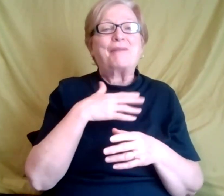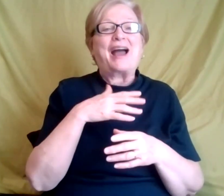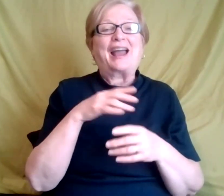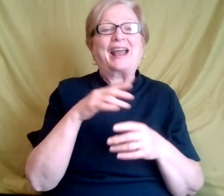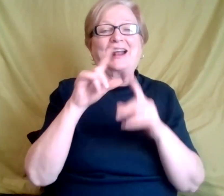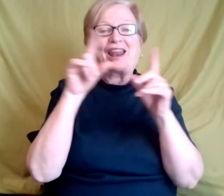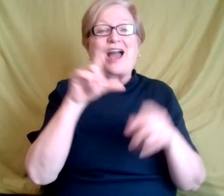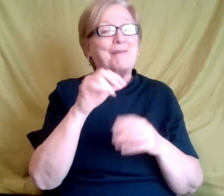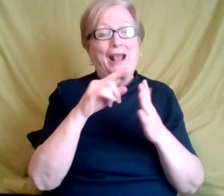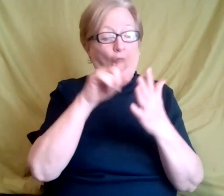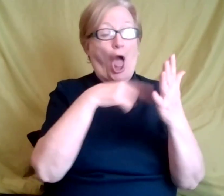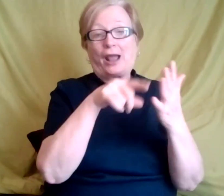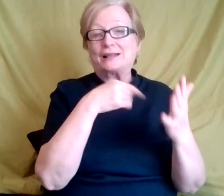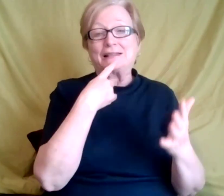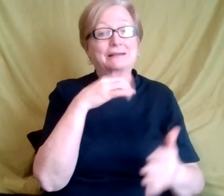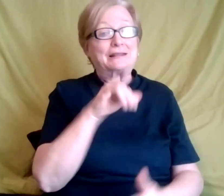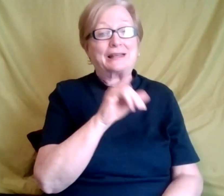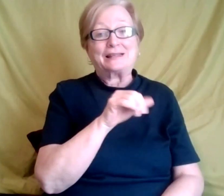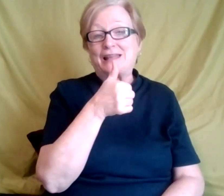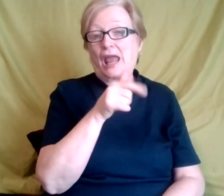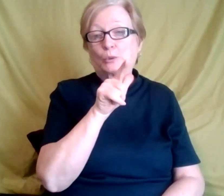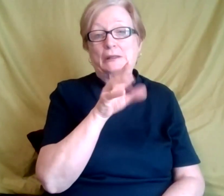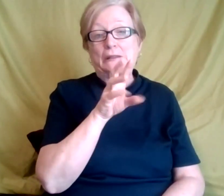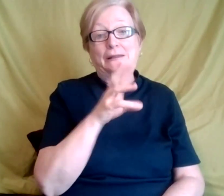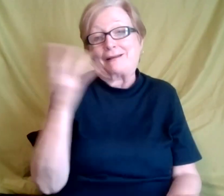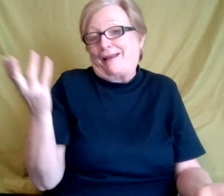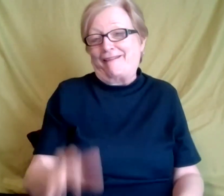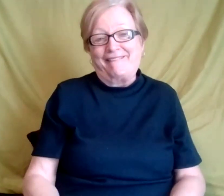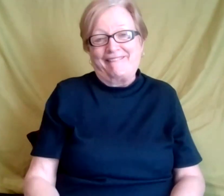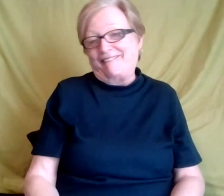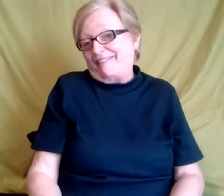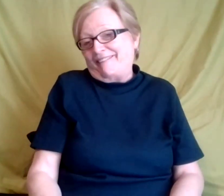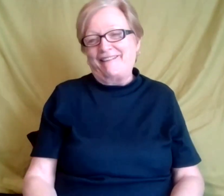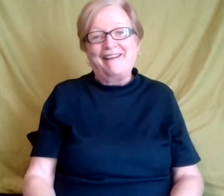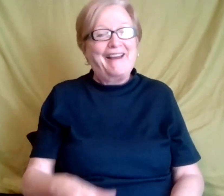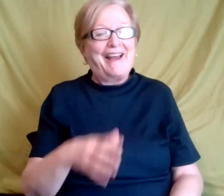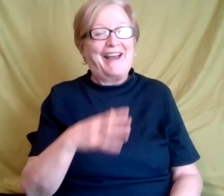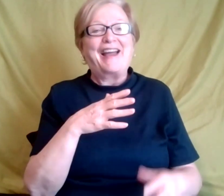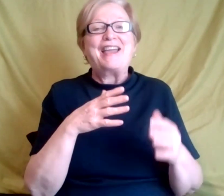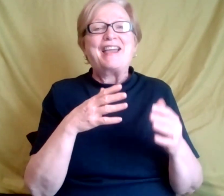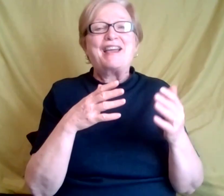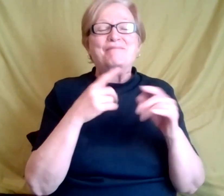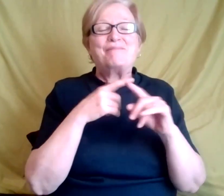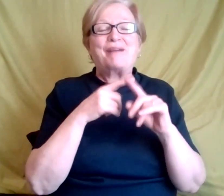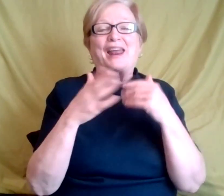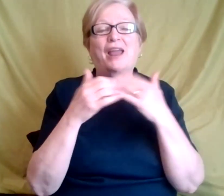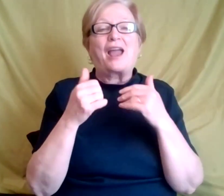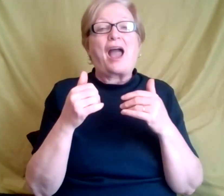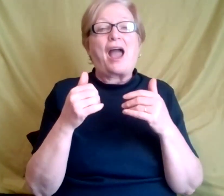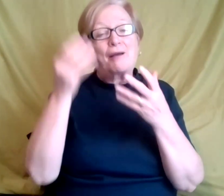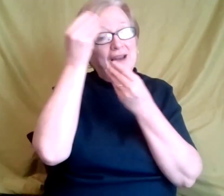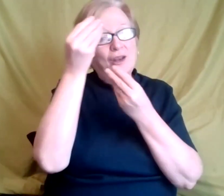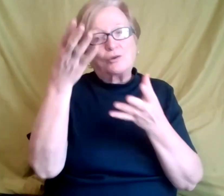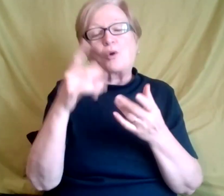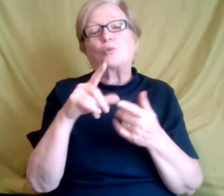I don't know what's going on, but I, I, I will tell you it's, it's